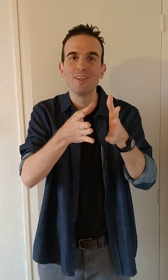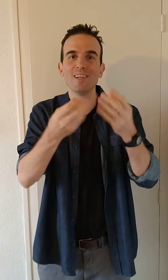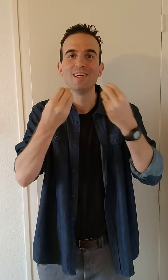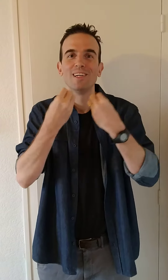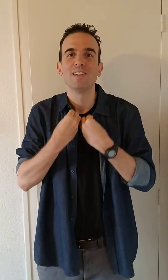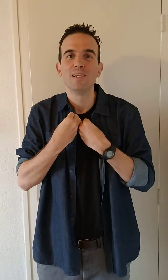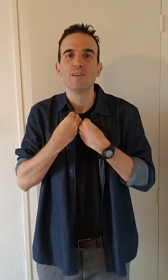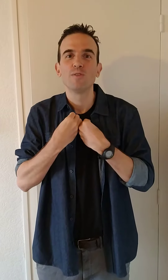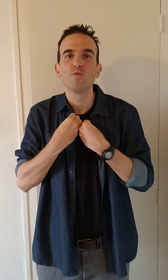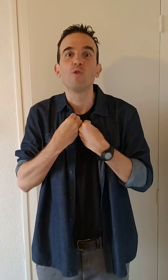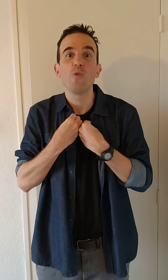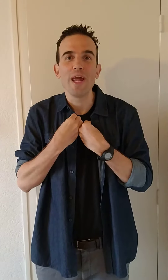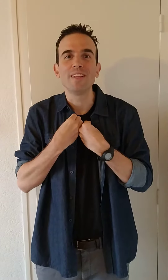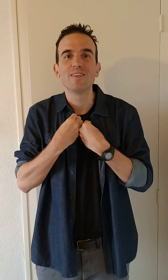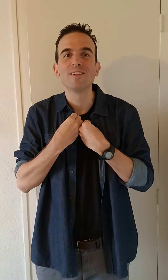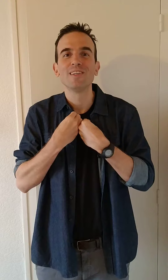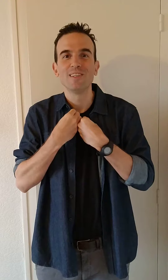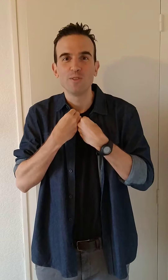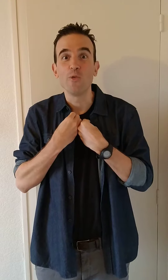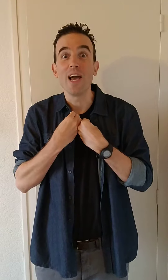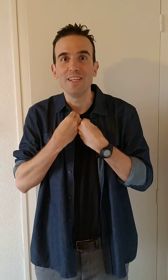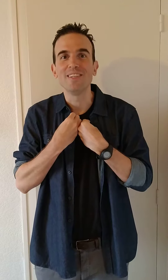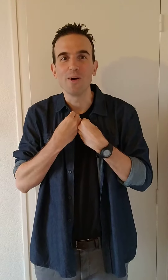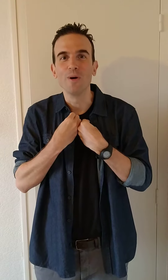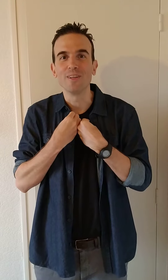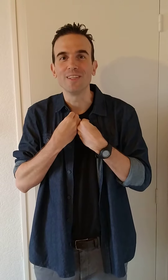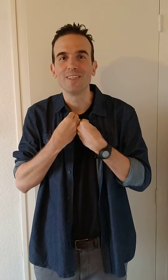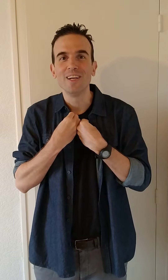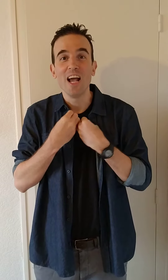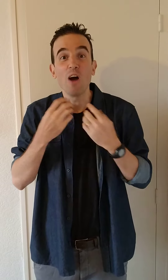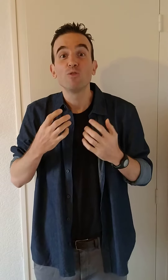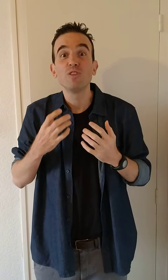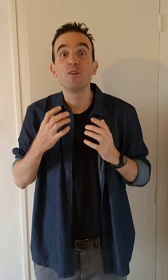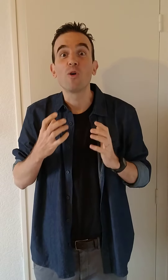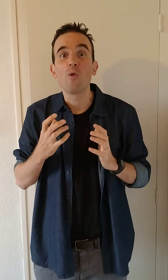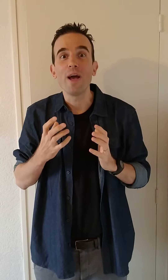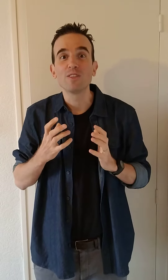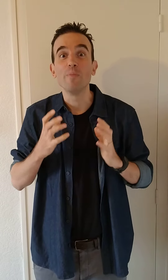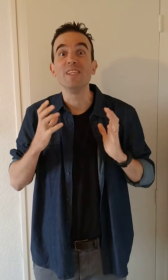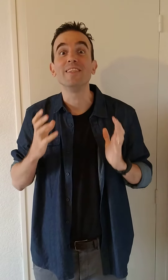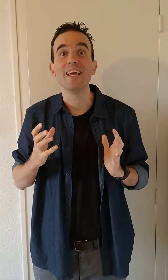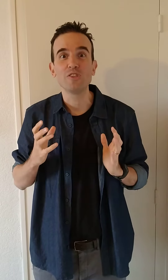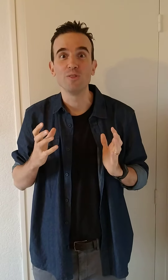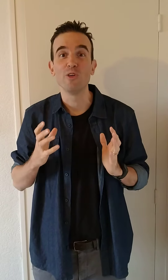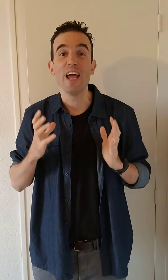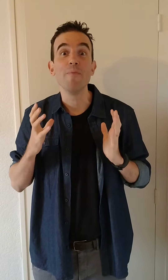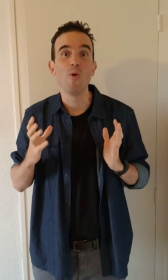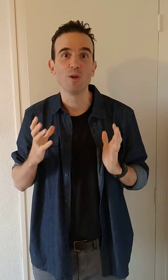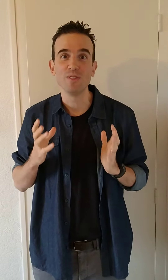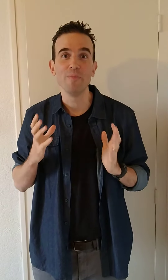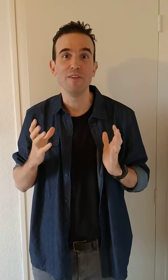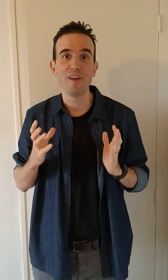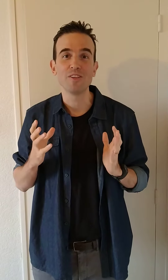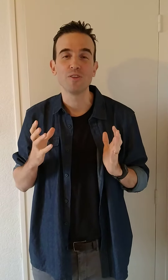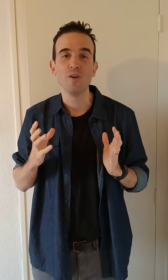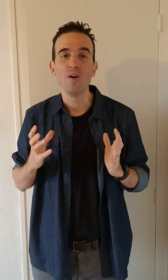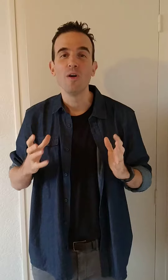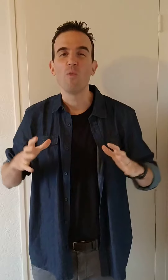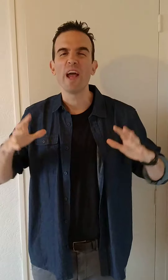to create the reality I wanted. I also did a quest on meditation, the M-word with Emily Fletcher, where